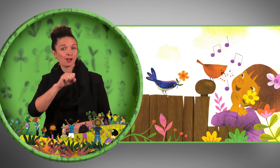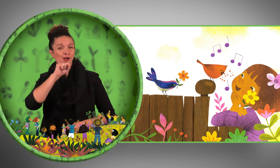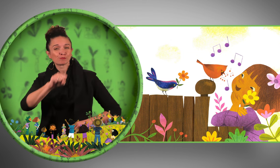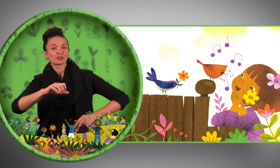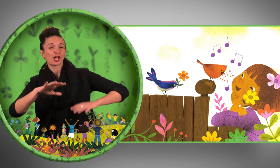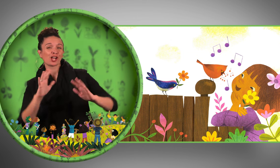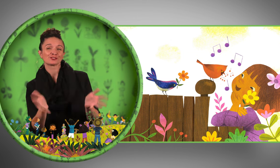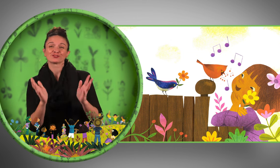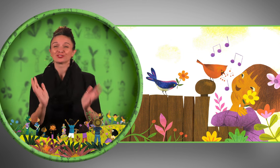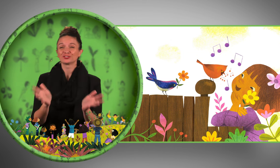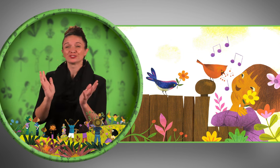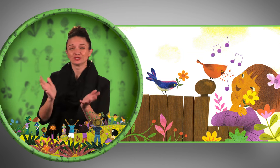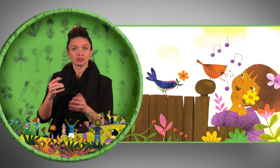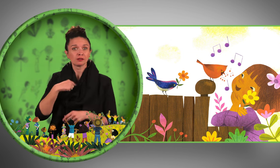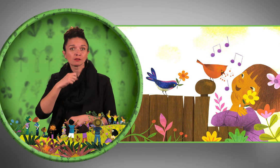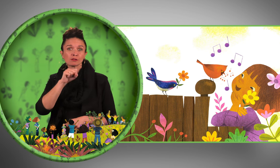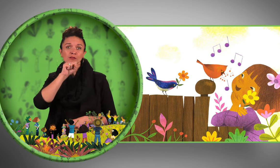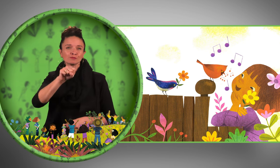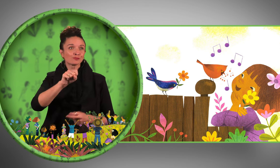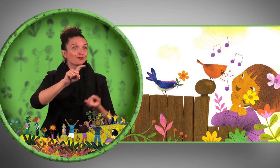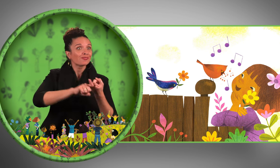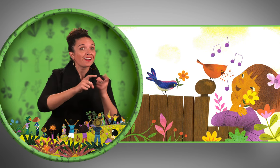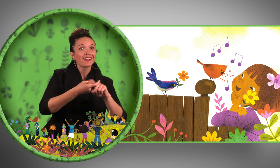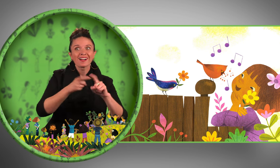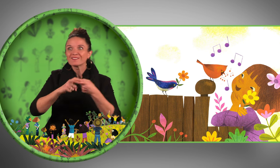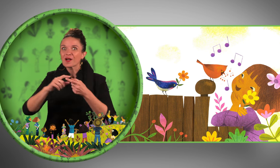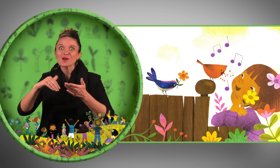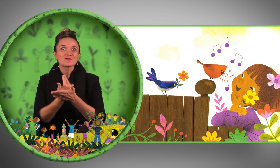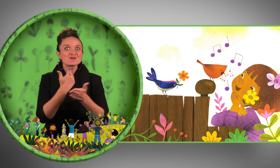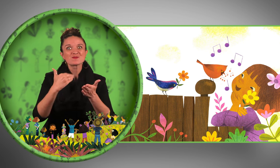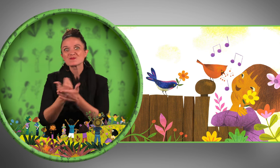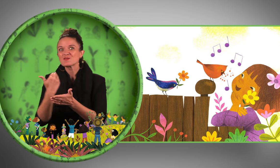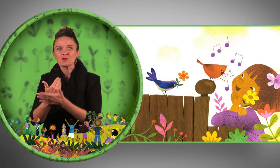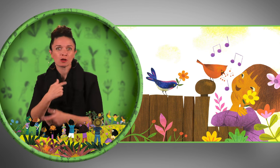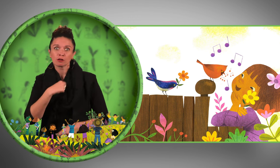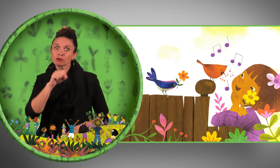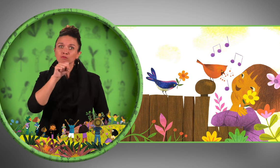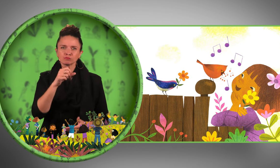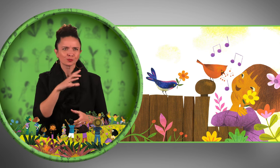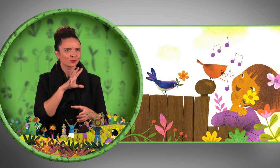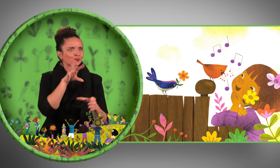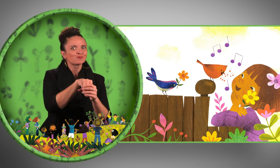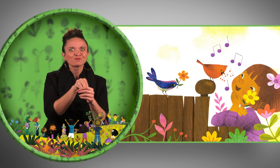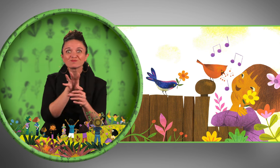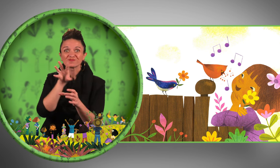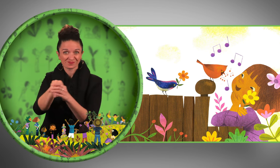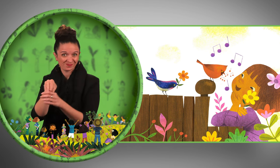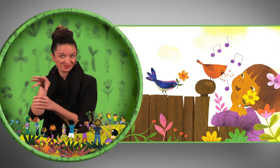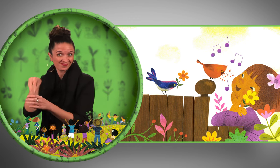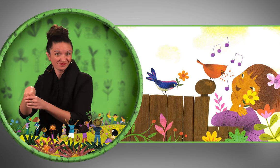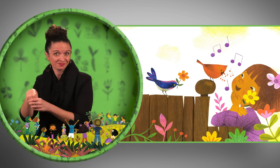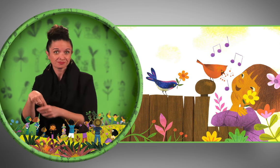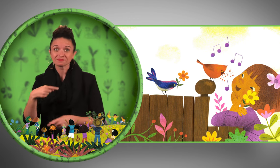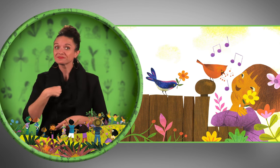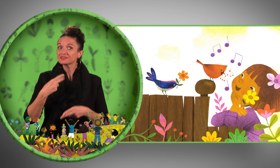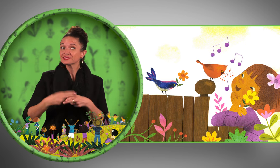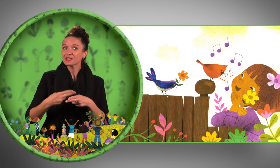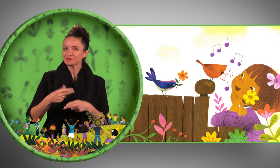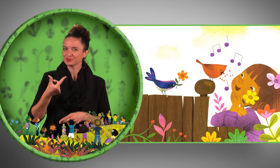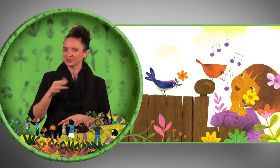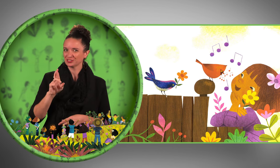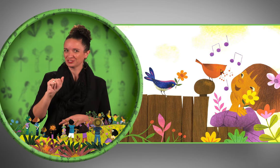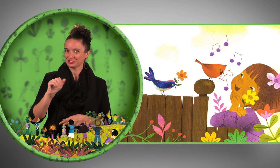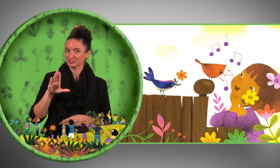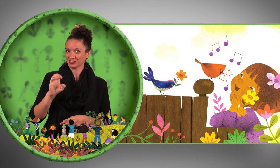I love to sing and I love to talk. I love to make new friends and be included.